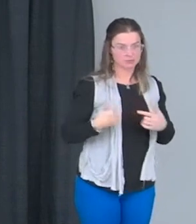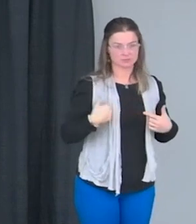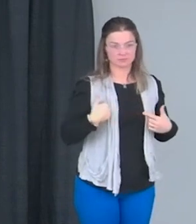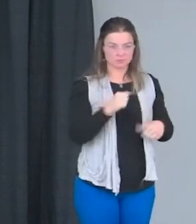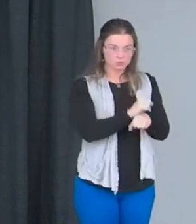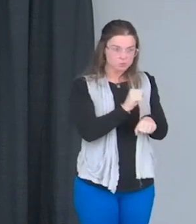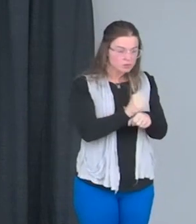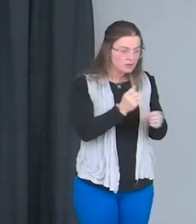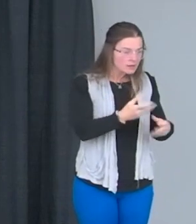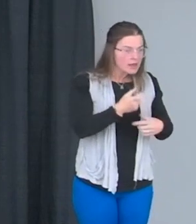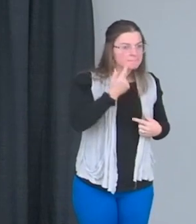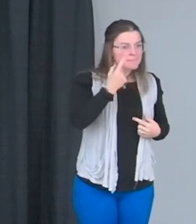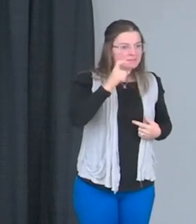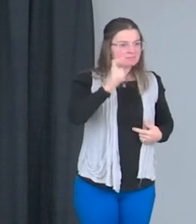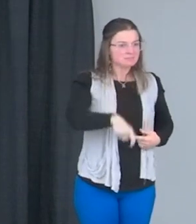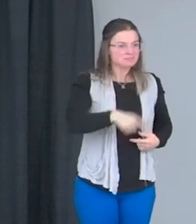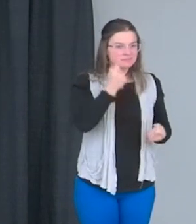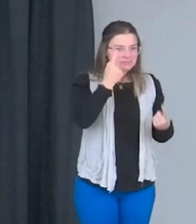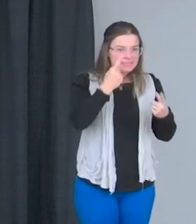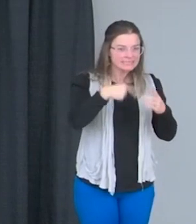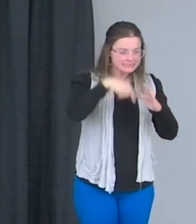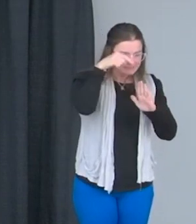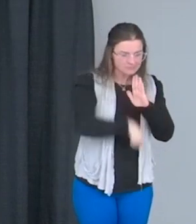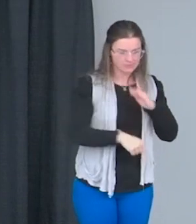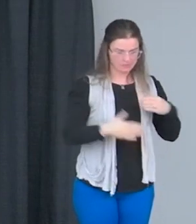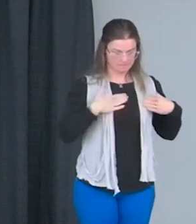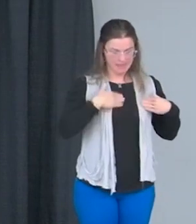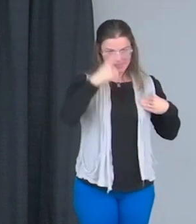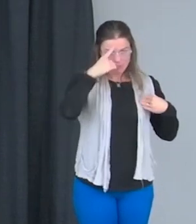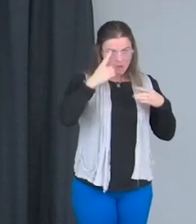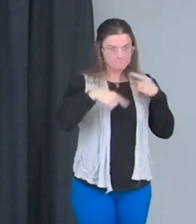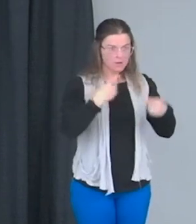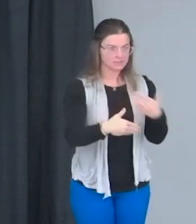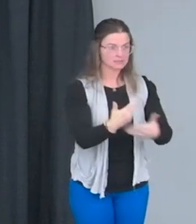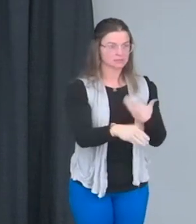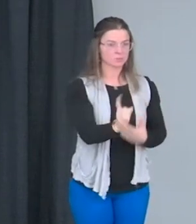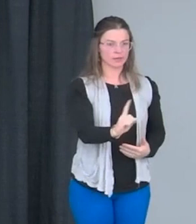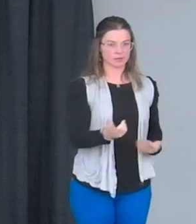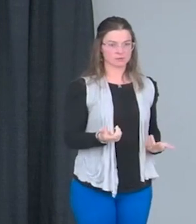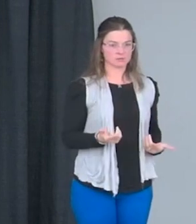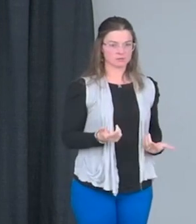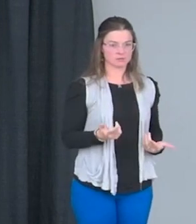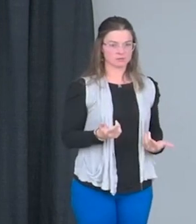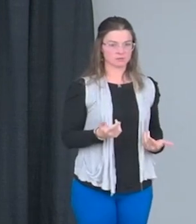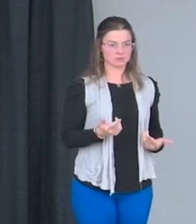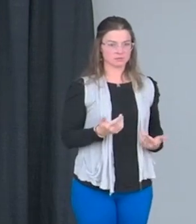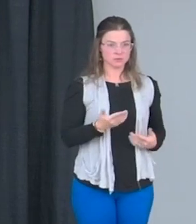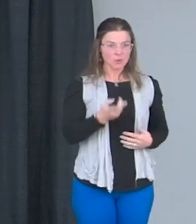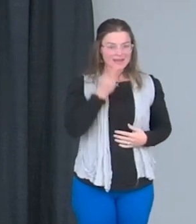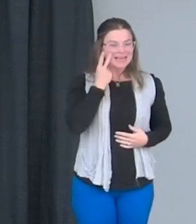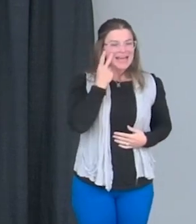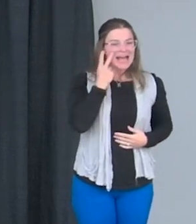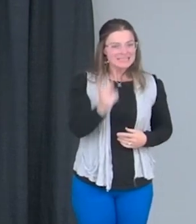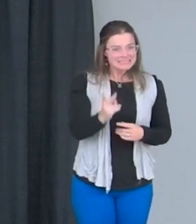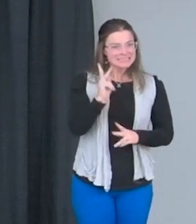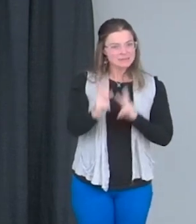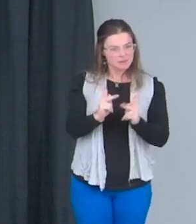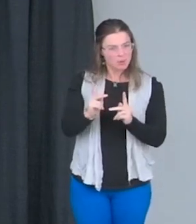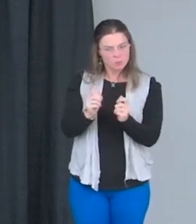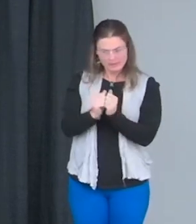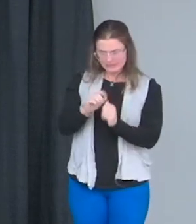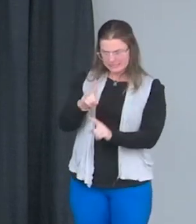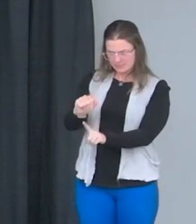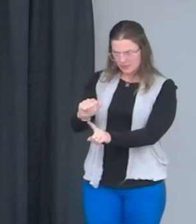but I had to understand where I where my thought process was for people living with disabilities before I acquired mine.